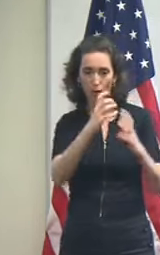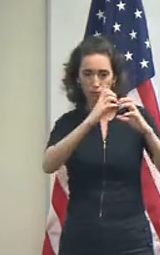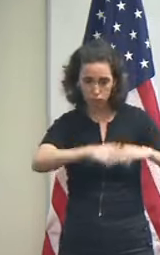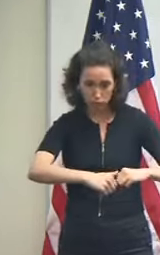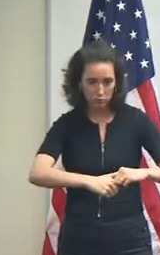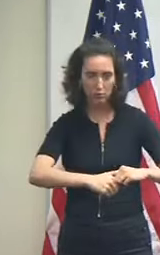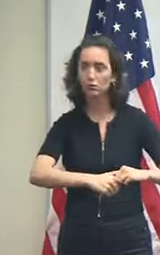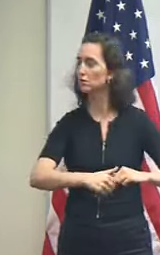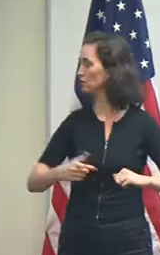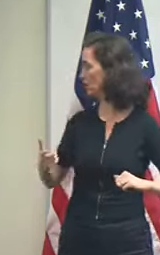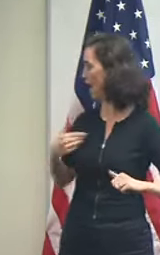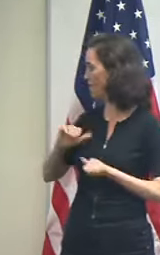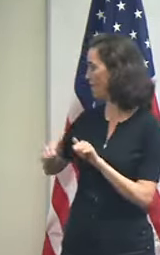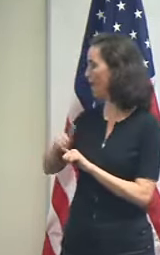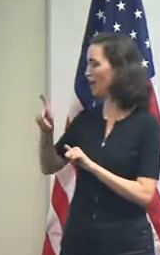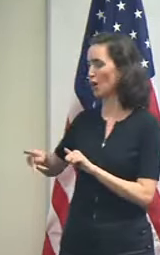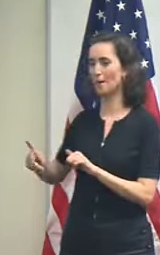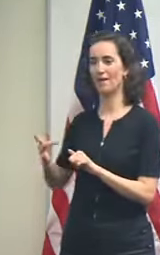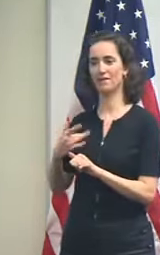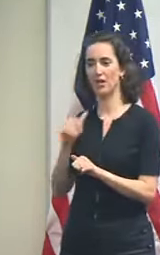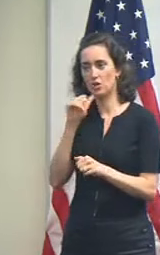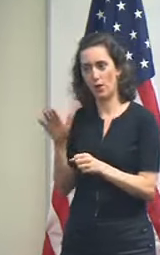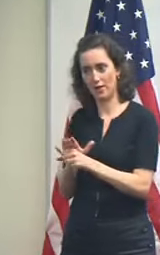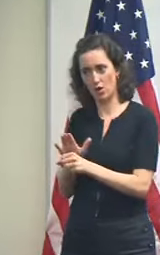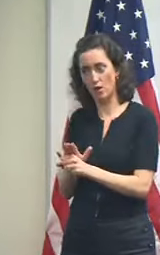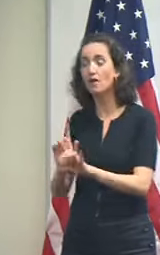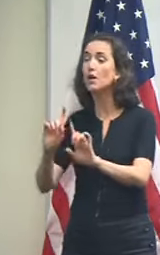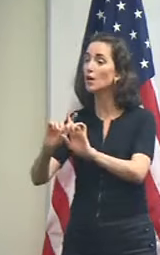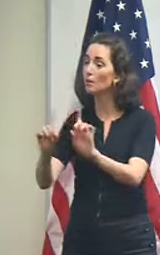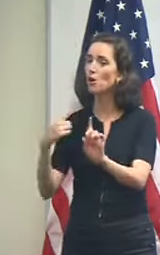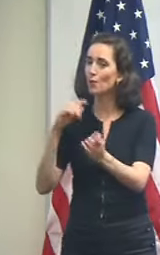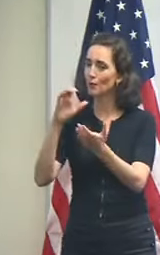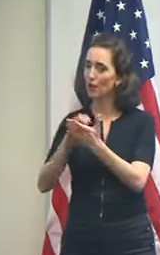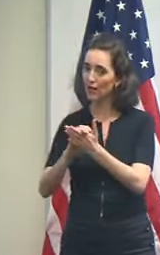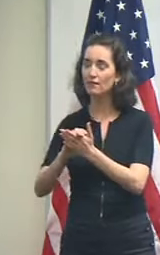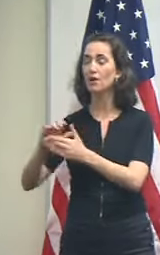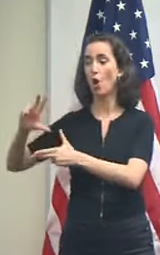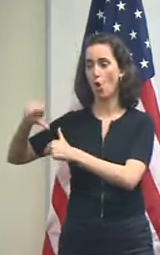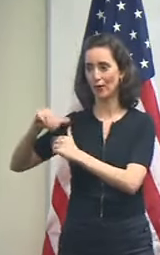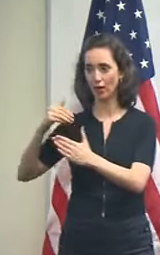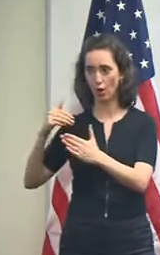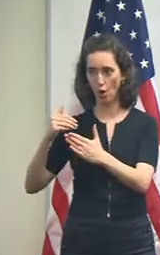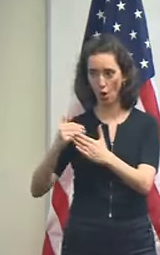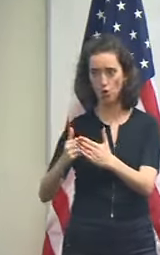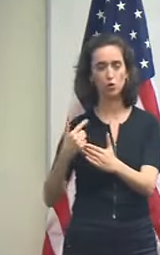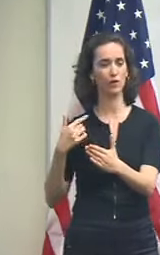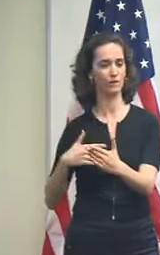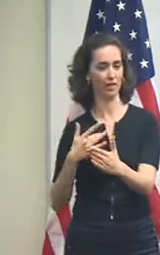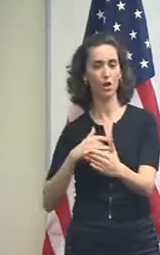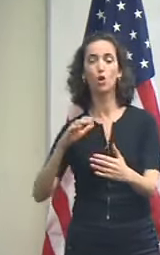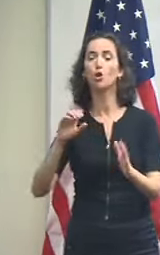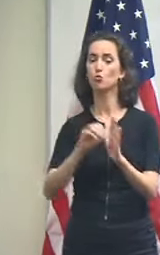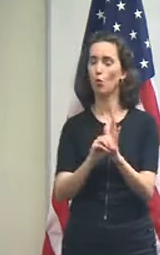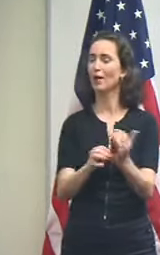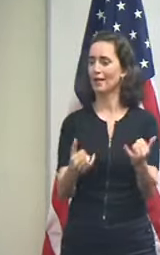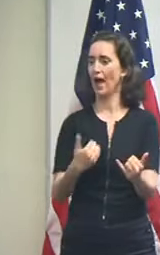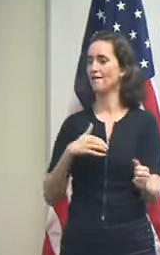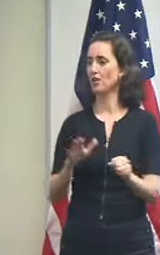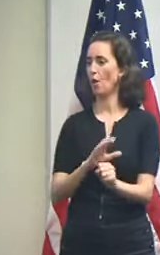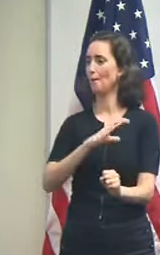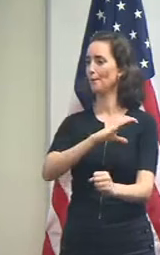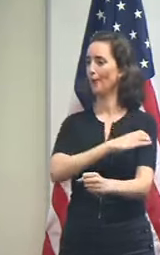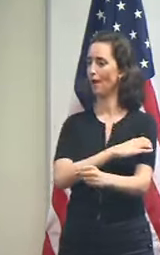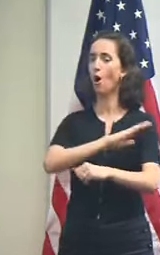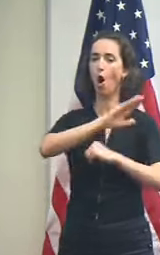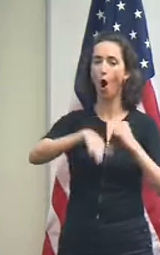But we believe that as the storm approaches New Orleans has the power generation capacity to operate all the pumps that